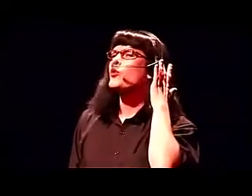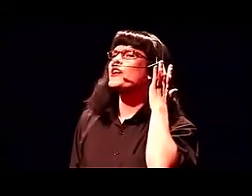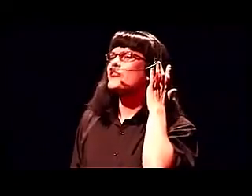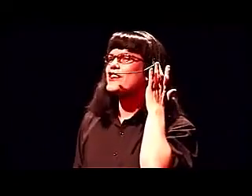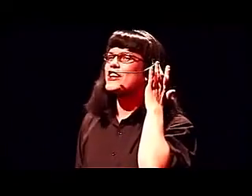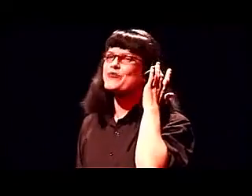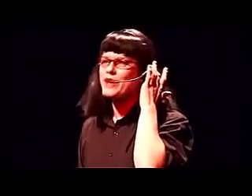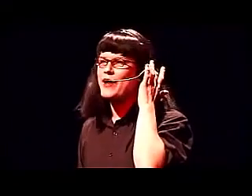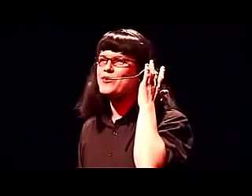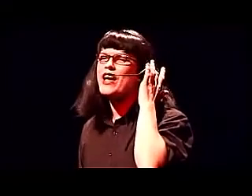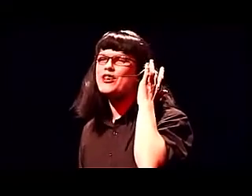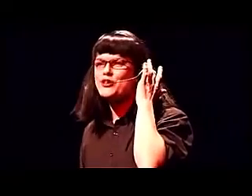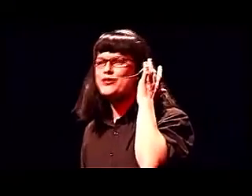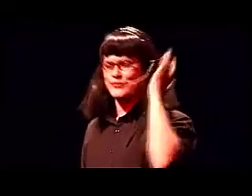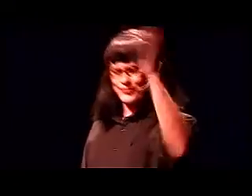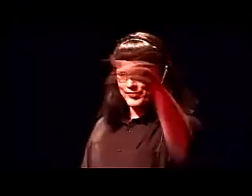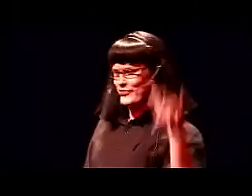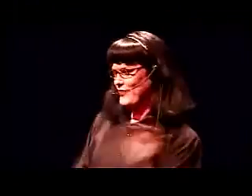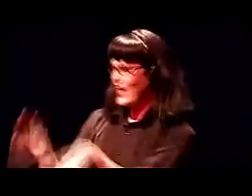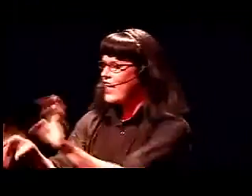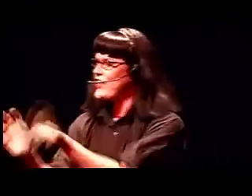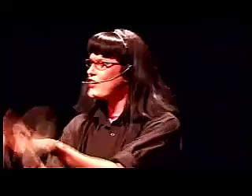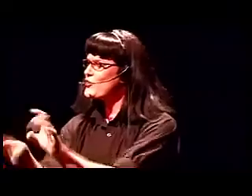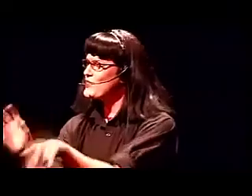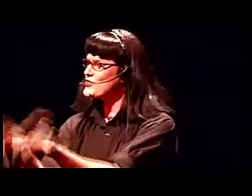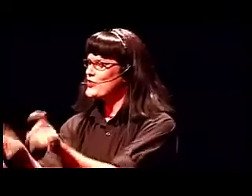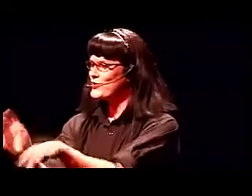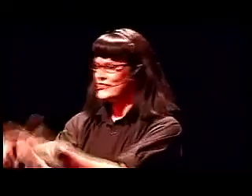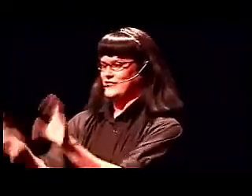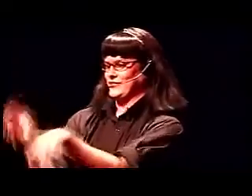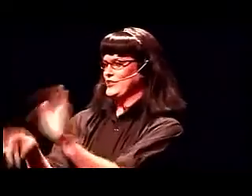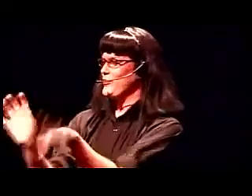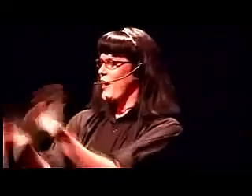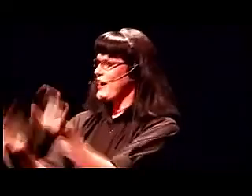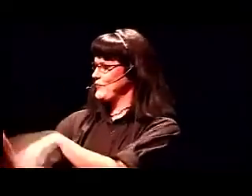We'll be in around 11pm. Thank you. Thank you, Mr. Nguyen. Goodbye.